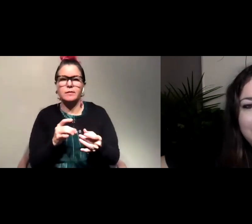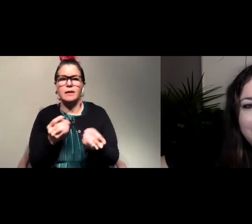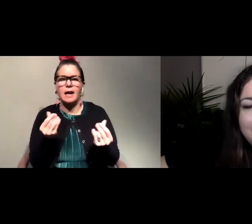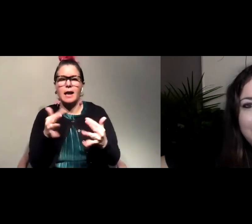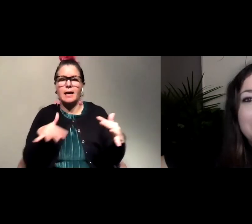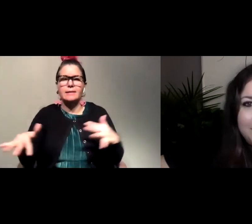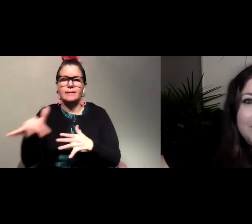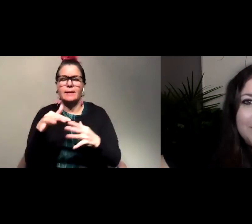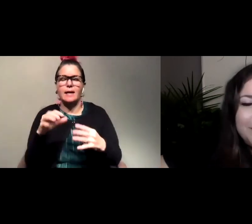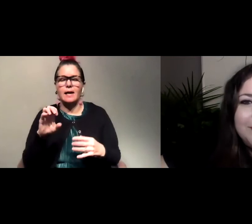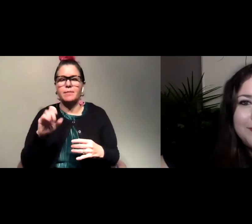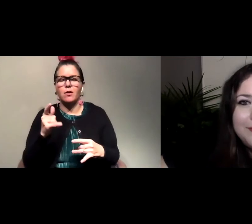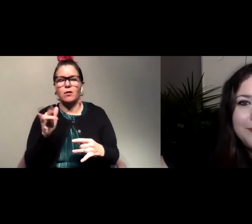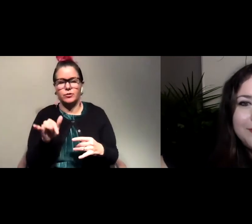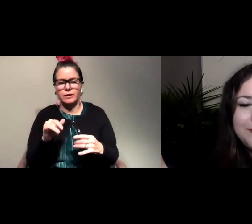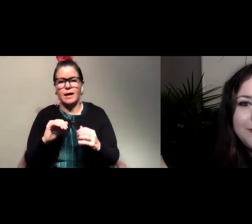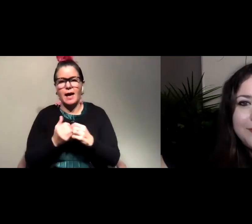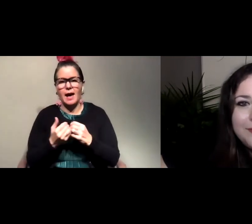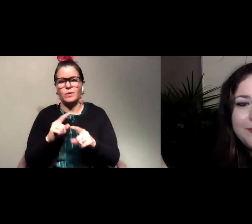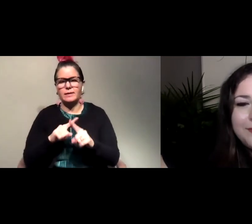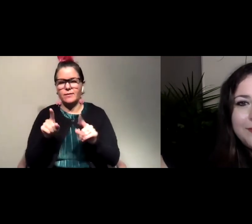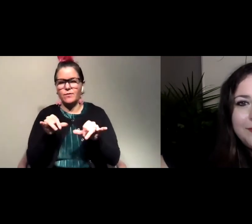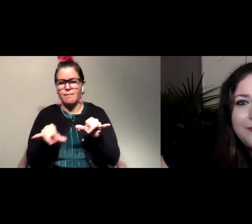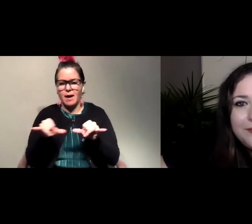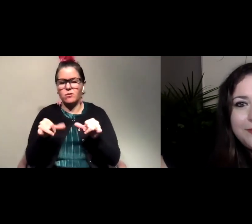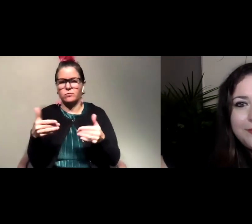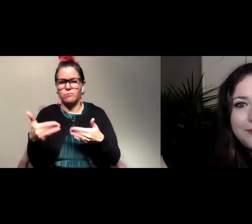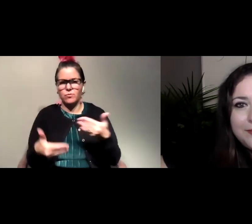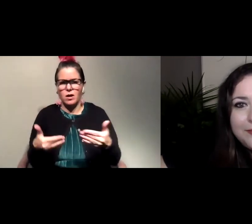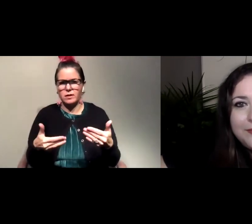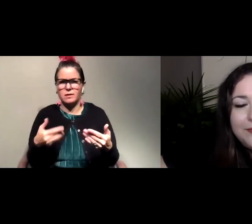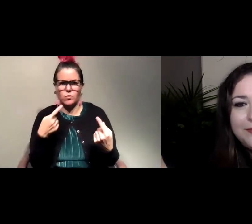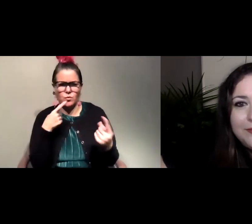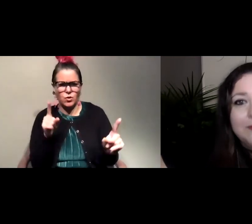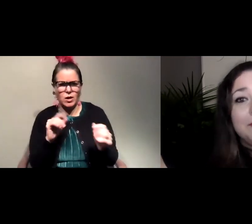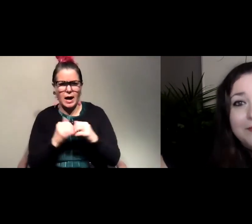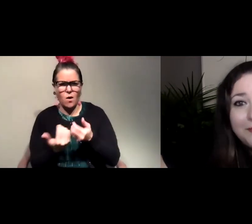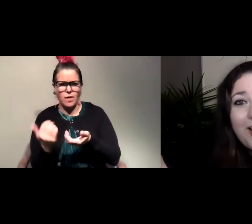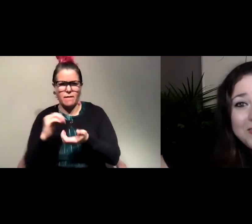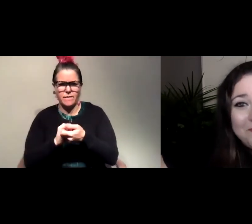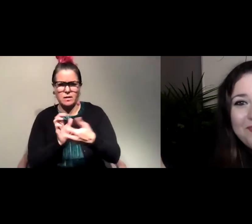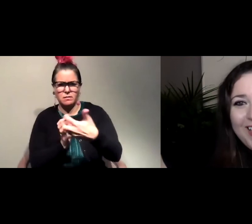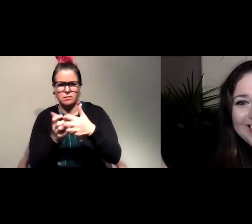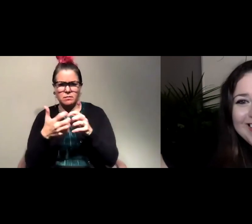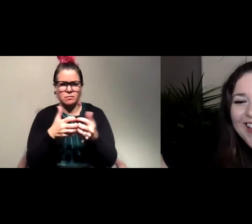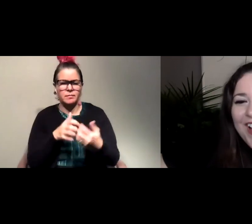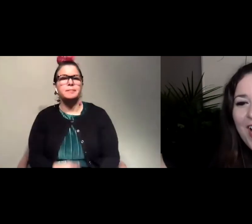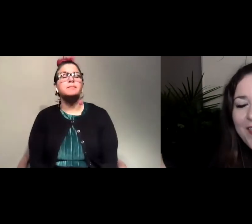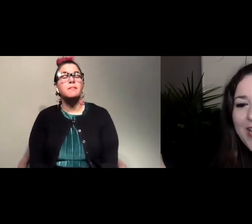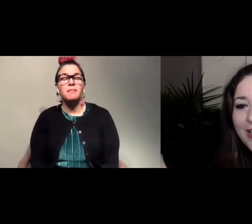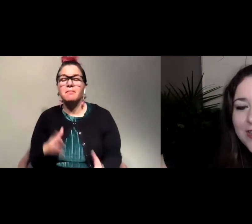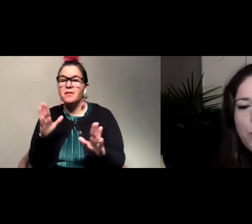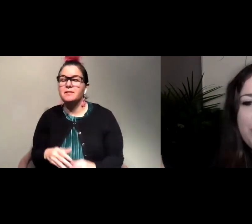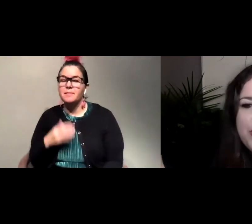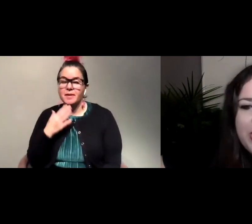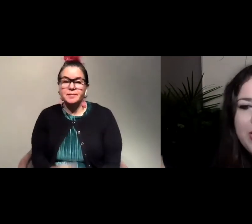ecology, which is how do different patterns and processes work and how do they fit together? Awesome. Thanks. Uh,